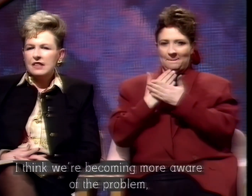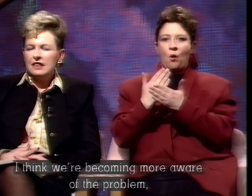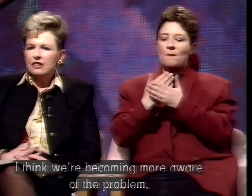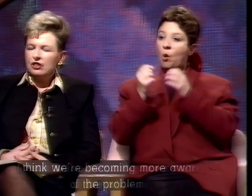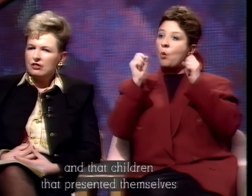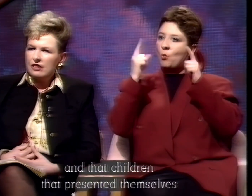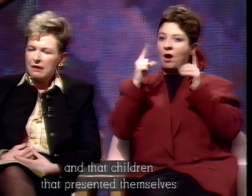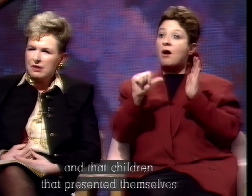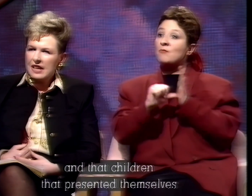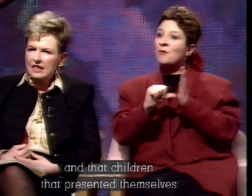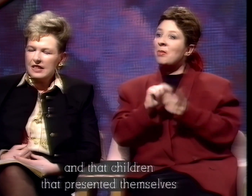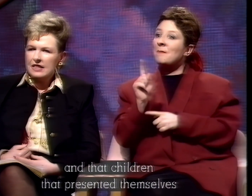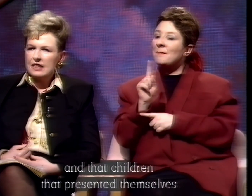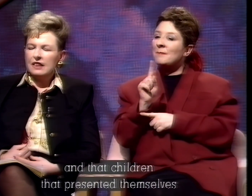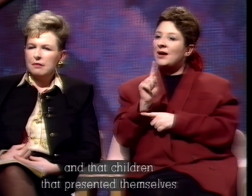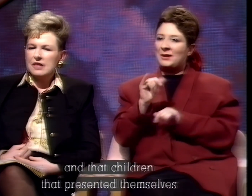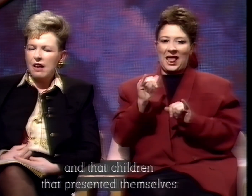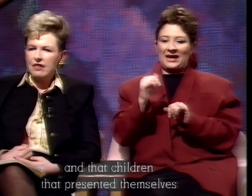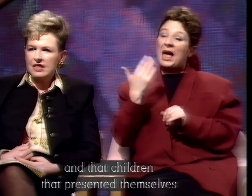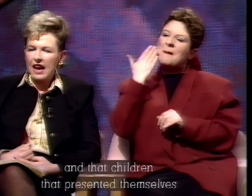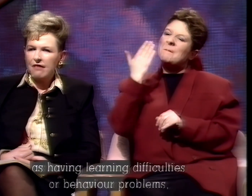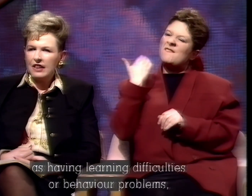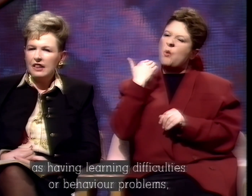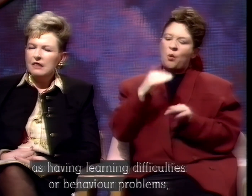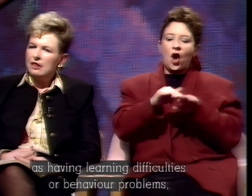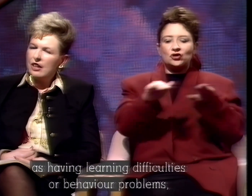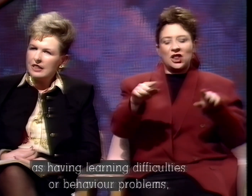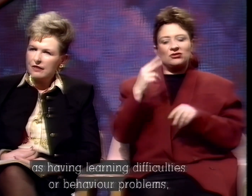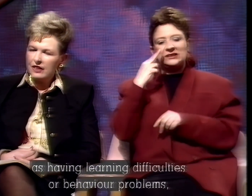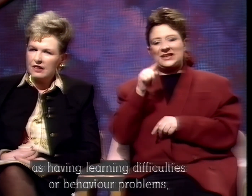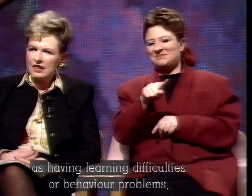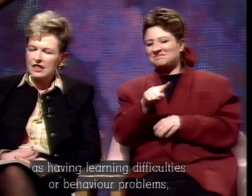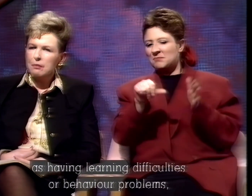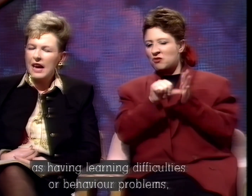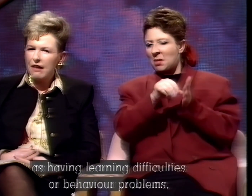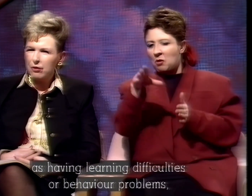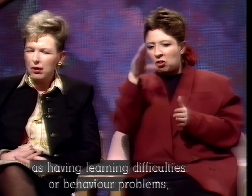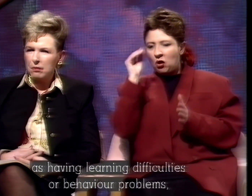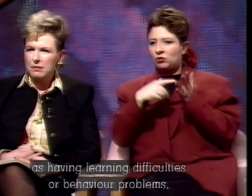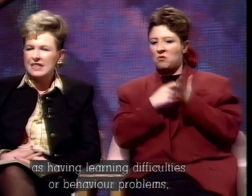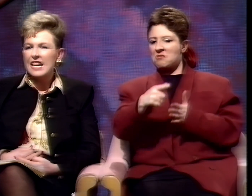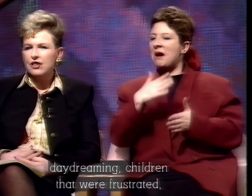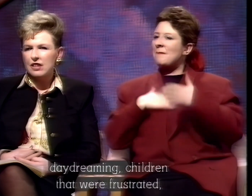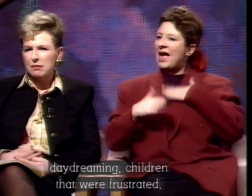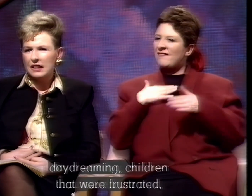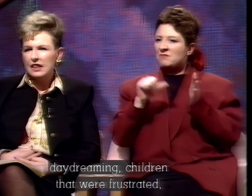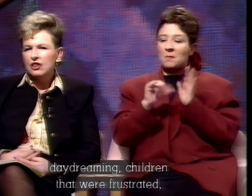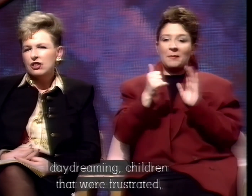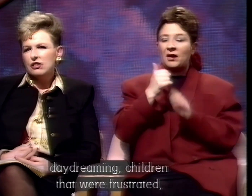children that presented themselves as having learning difficulties or behaviour problems, daydreaming, children